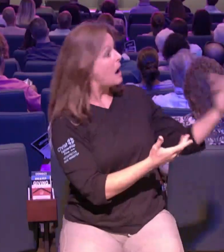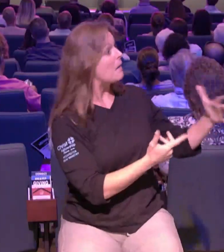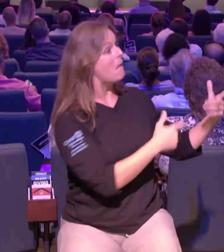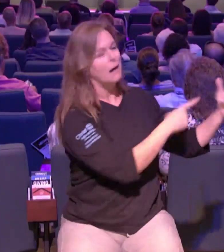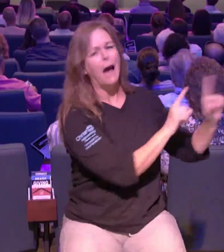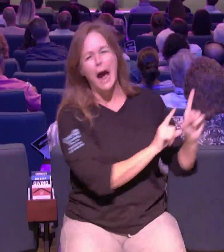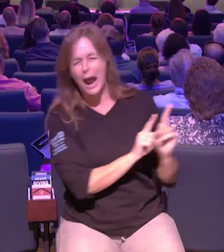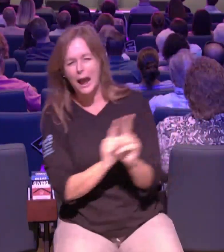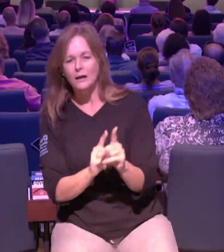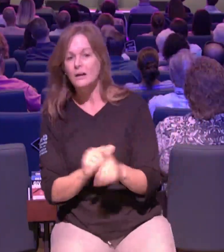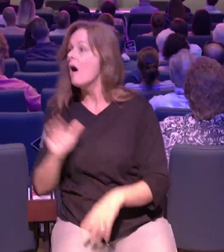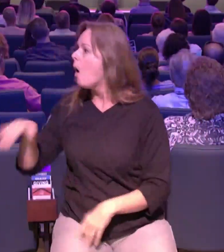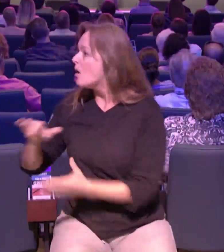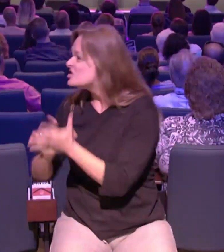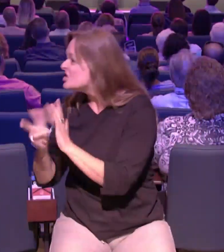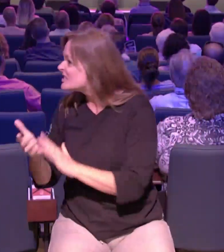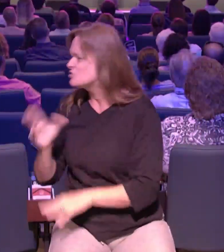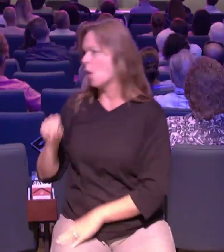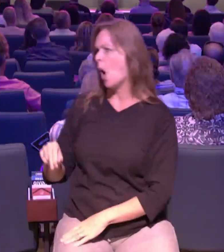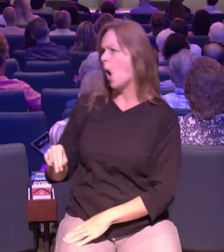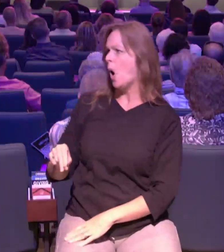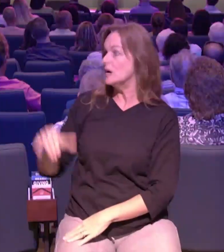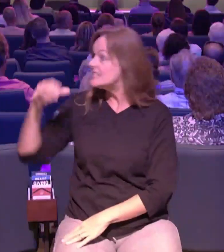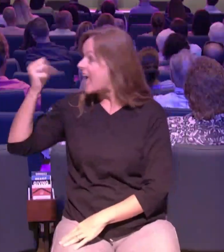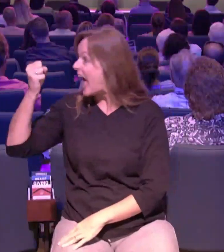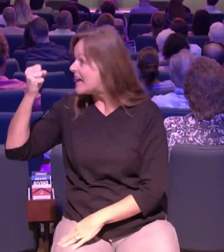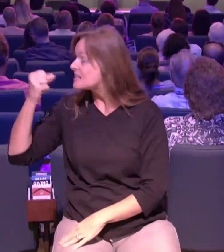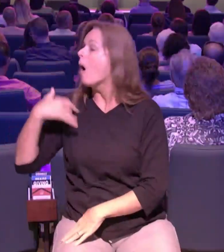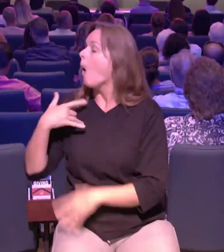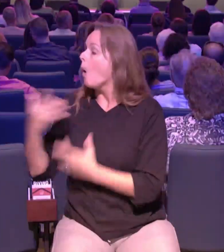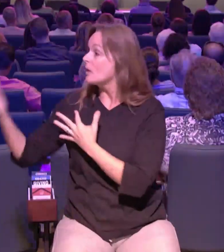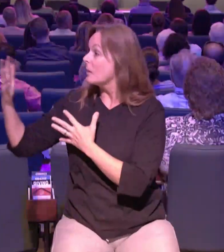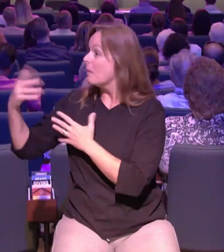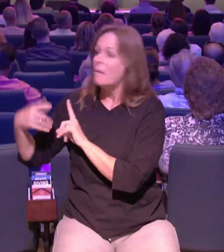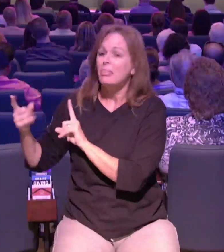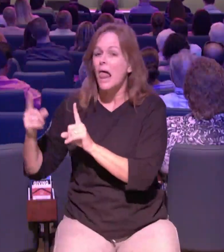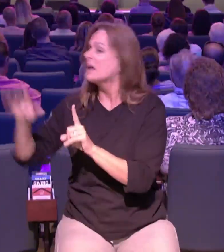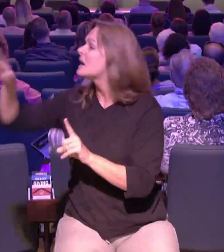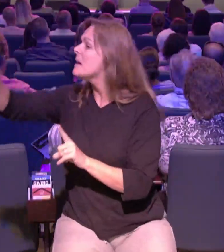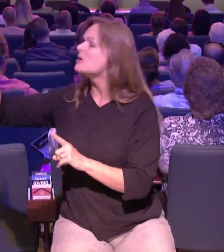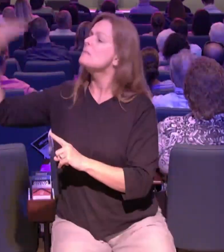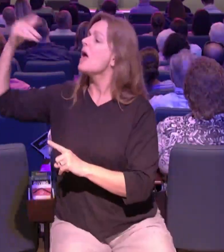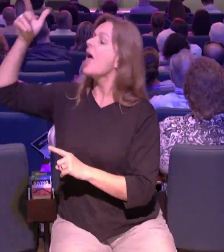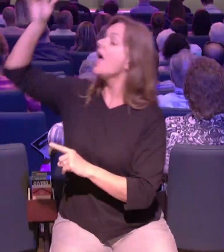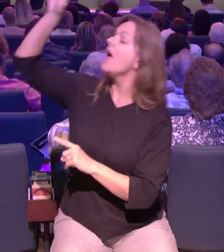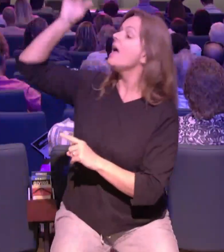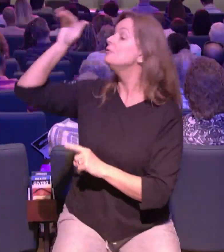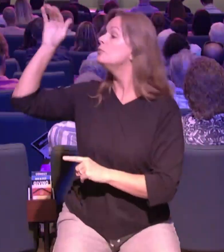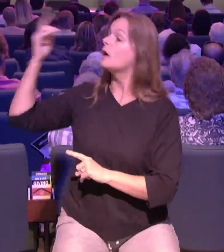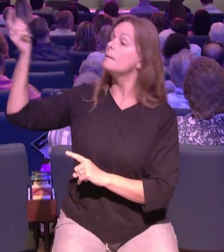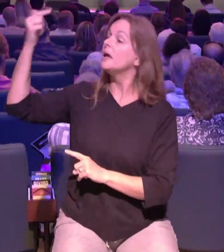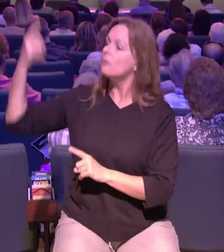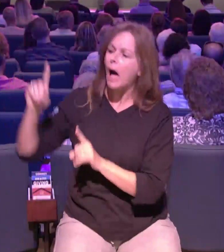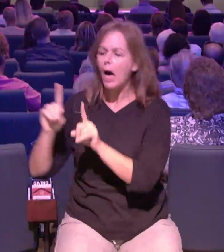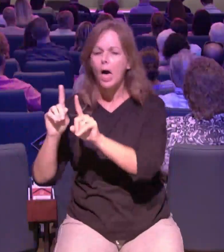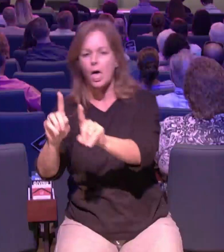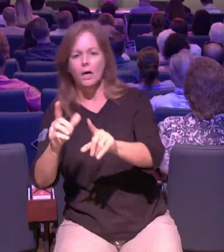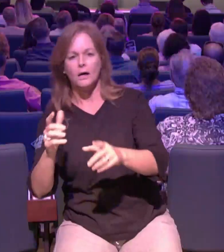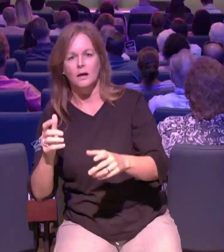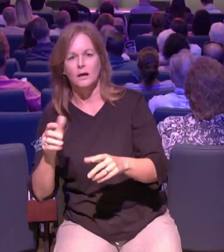keep a secret and you just you've got the secret inside you just can't wait to tell somebody right when i the night i asked julie to marry